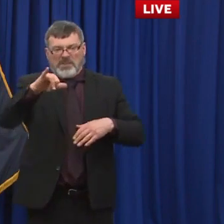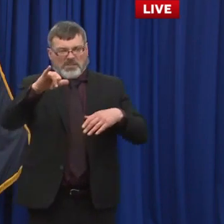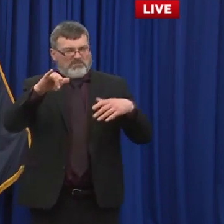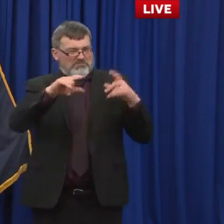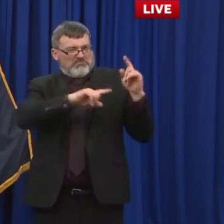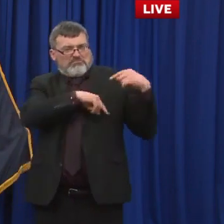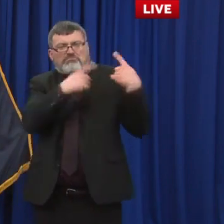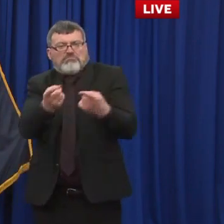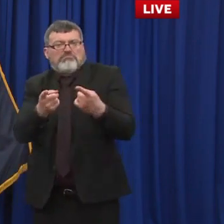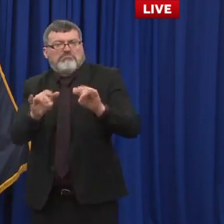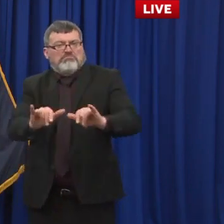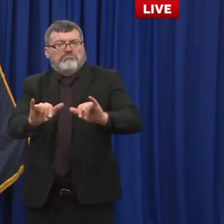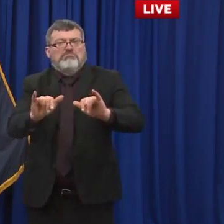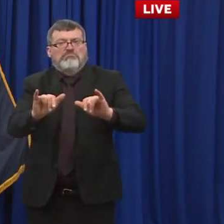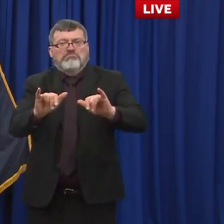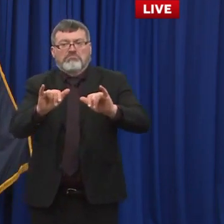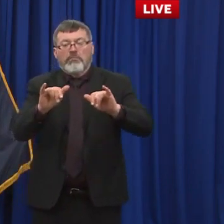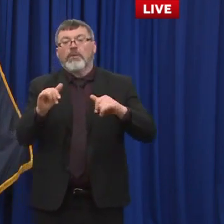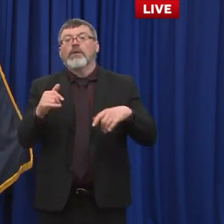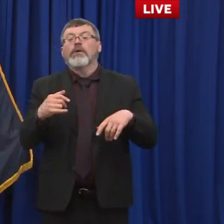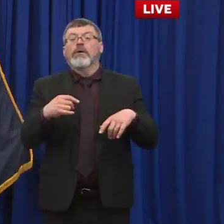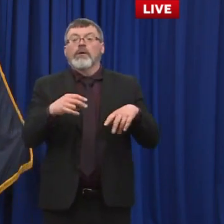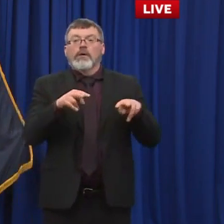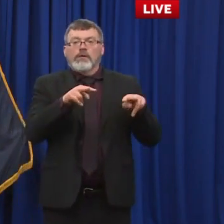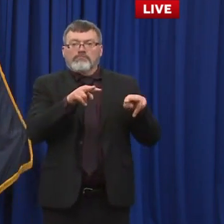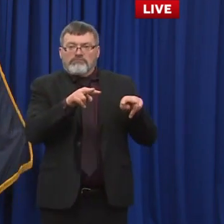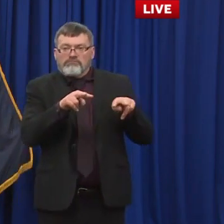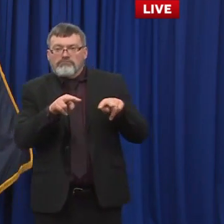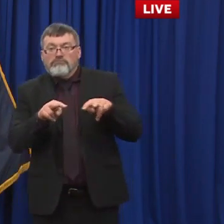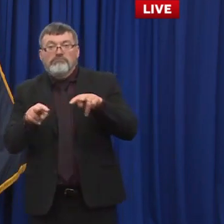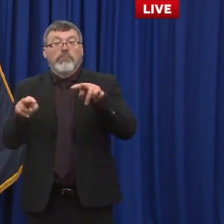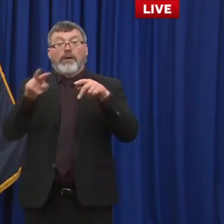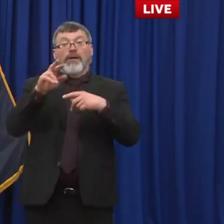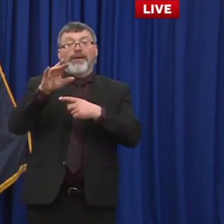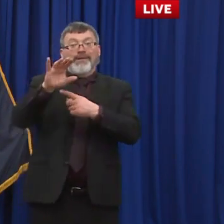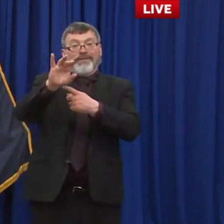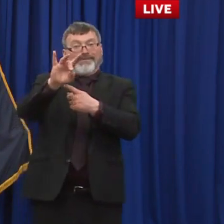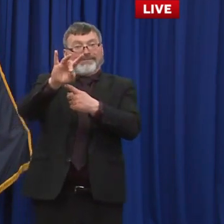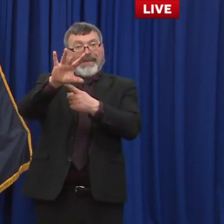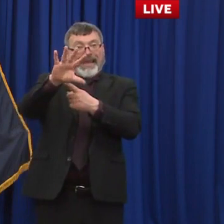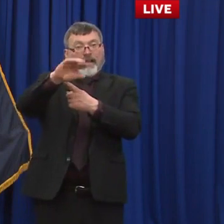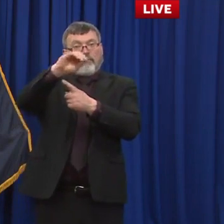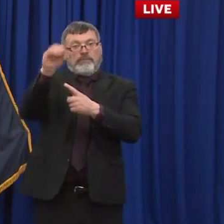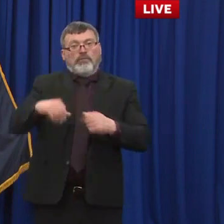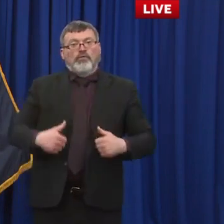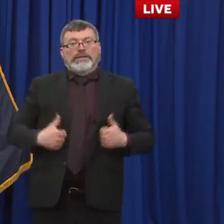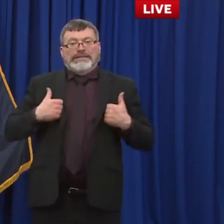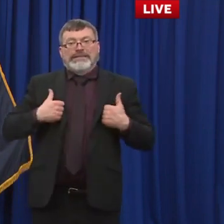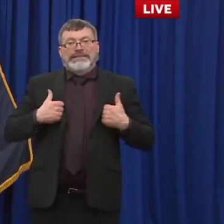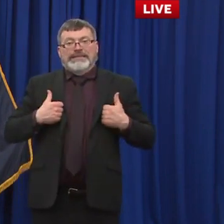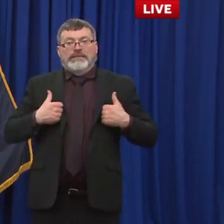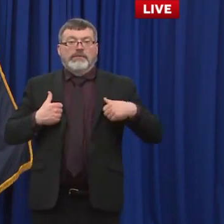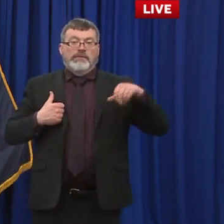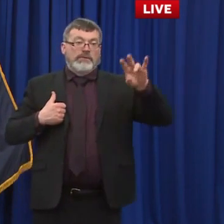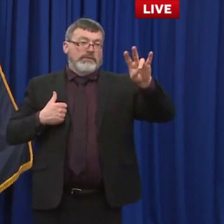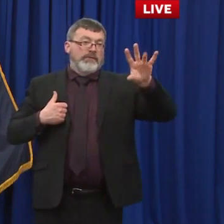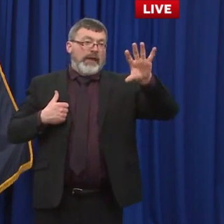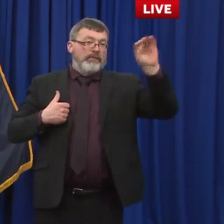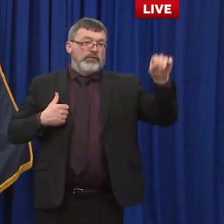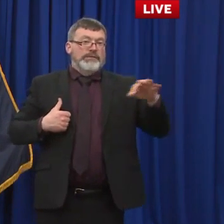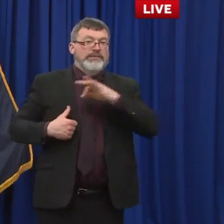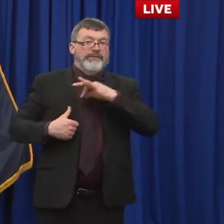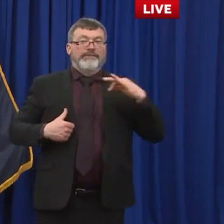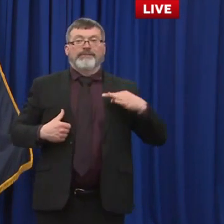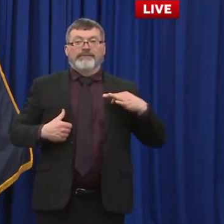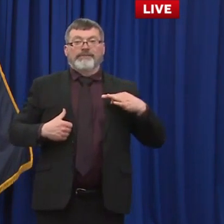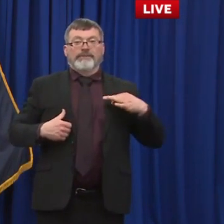came out of that program showed that 85 percent of our residents in those institutions and 75 percent of staff chose to